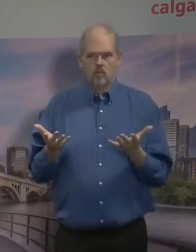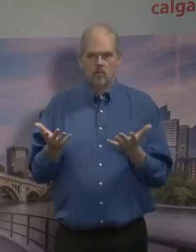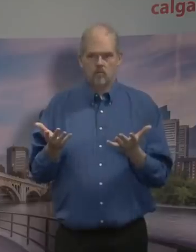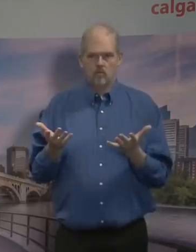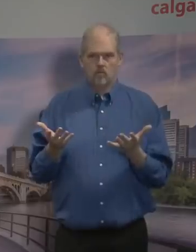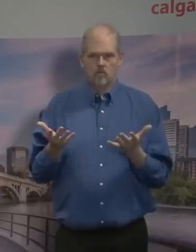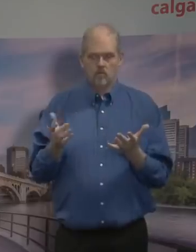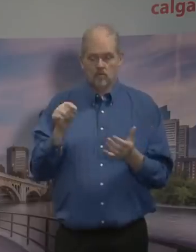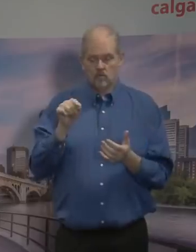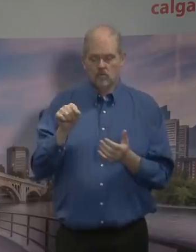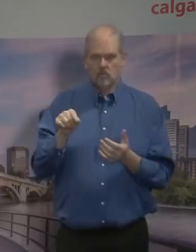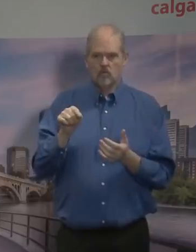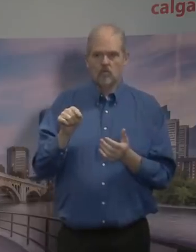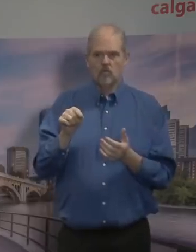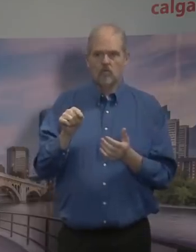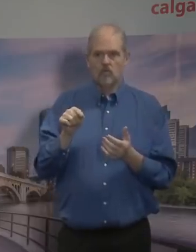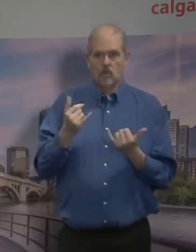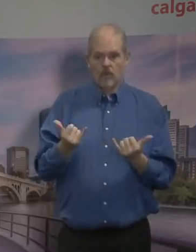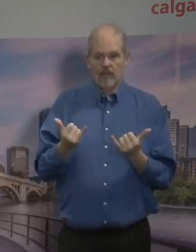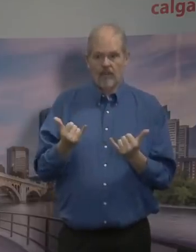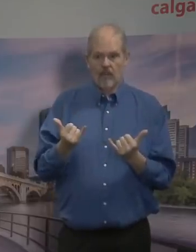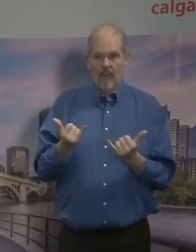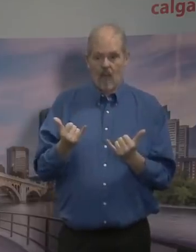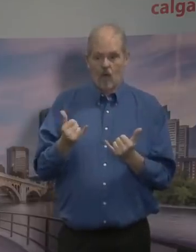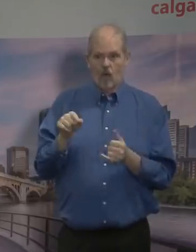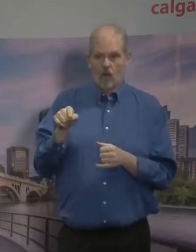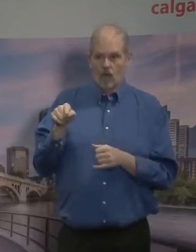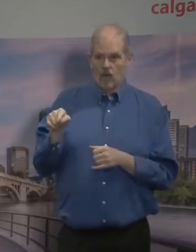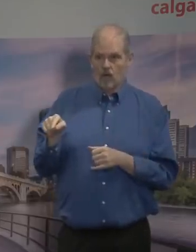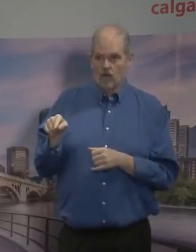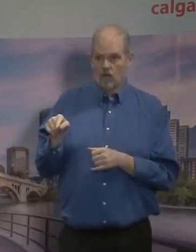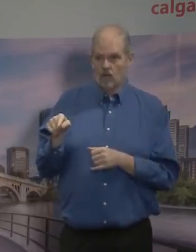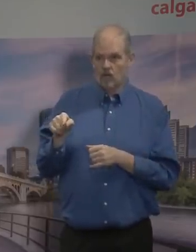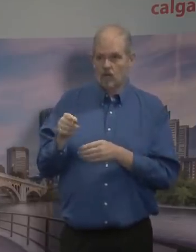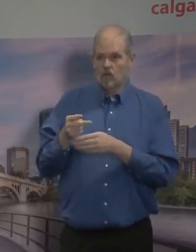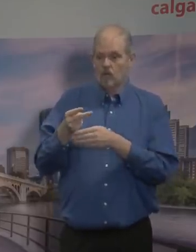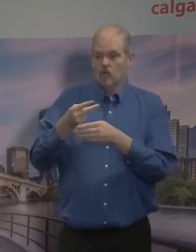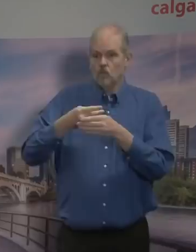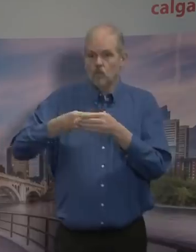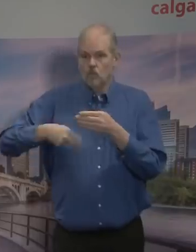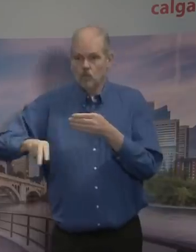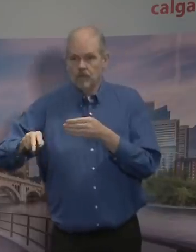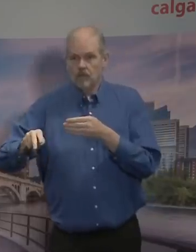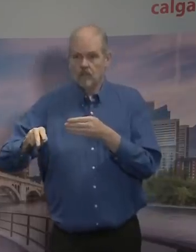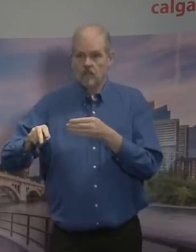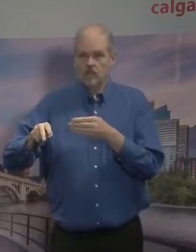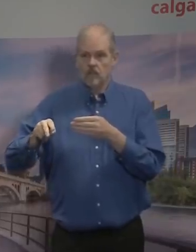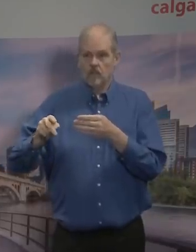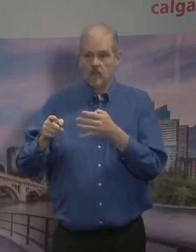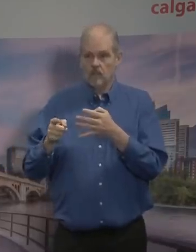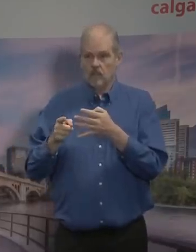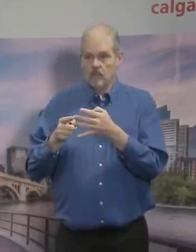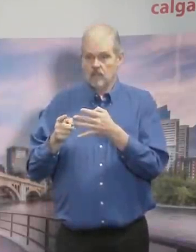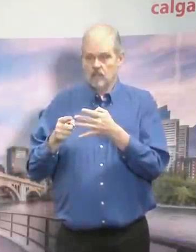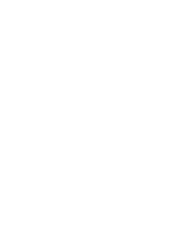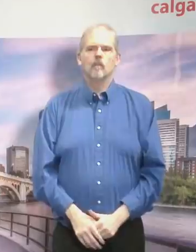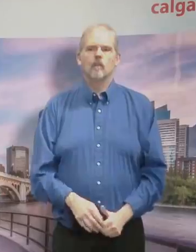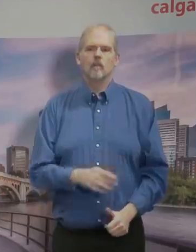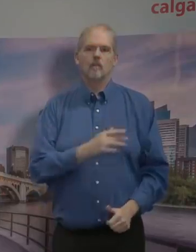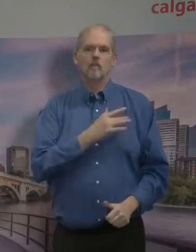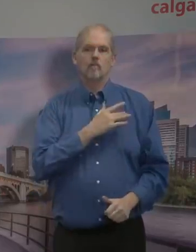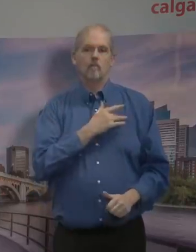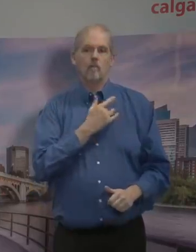Because it is our actions over the next two weeks that define whether or not we will even get to phase one of the reopening.